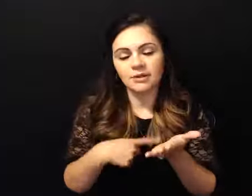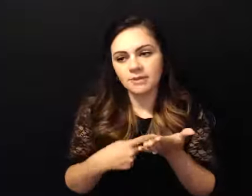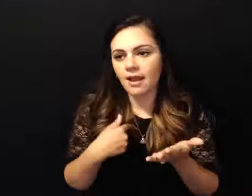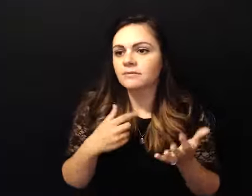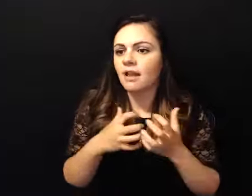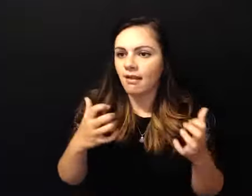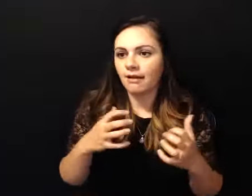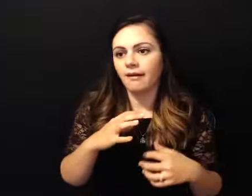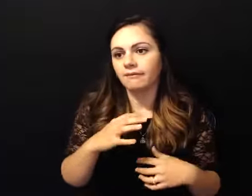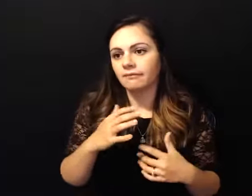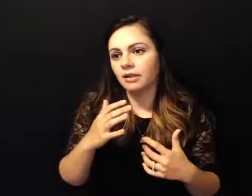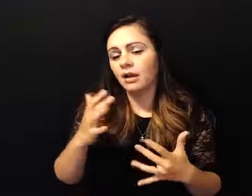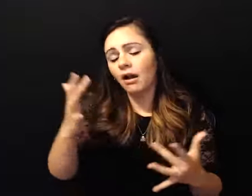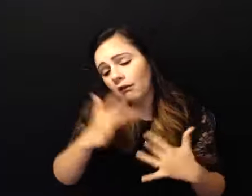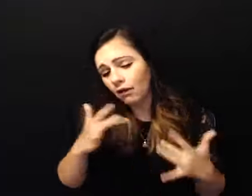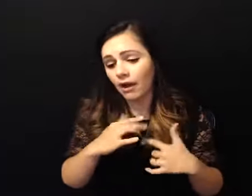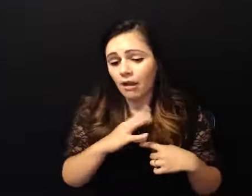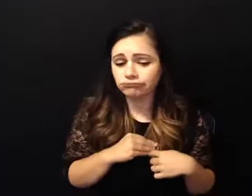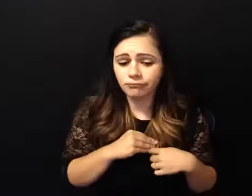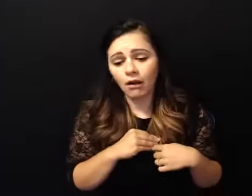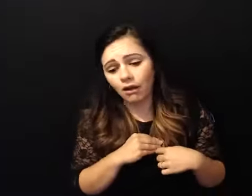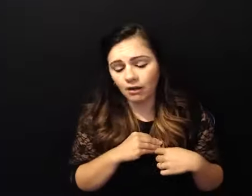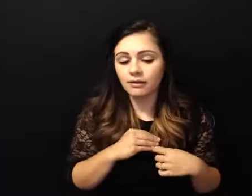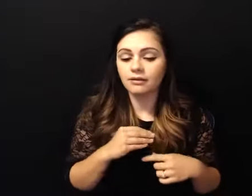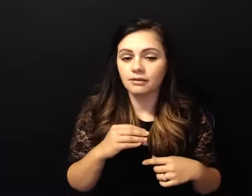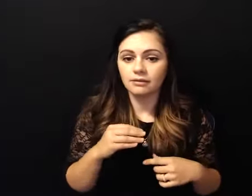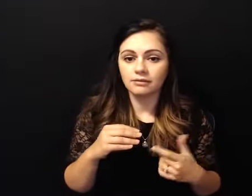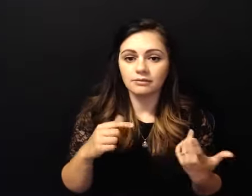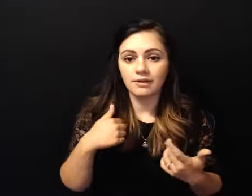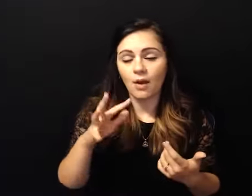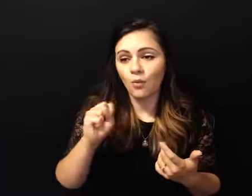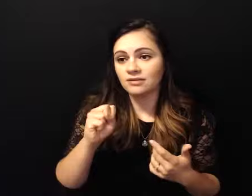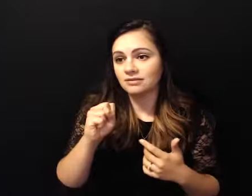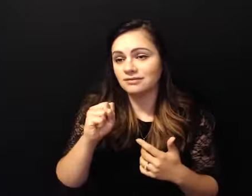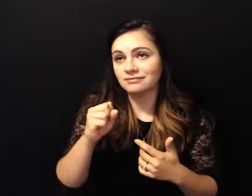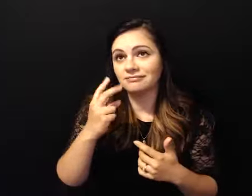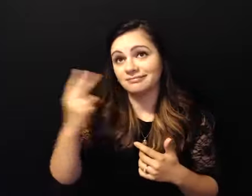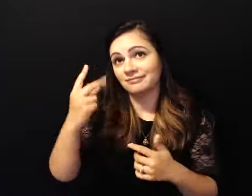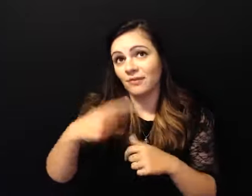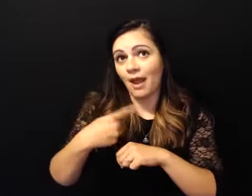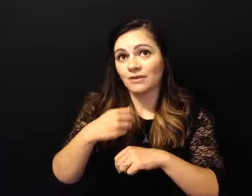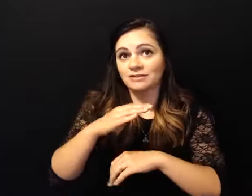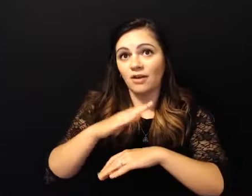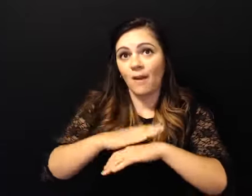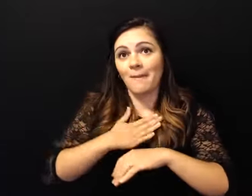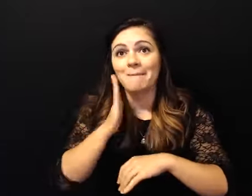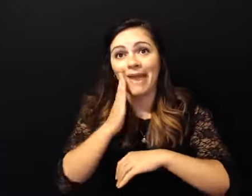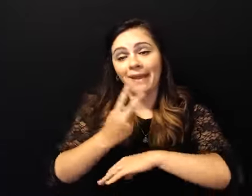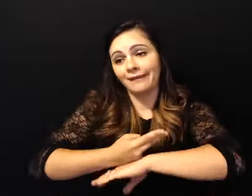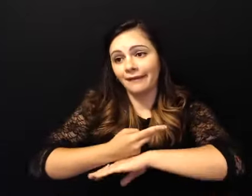uh was on my bed uh dying you know uh crying and sad and um